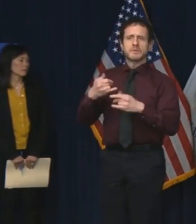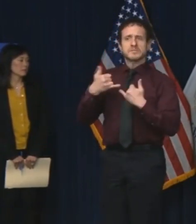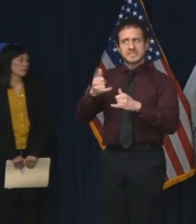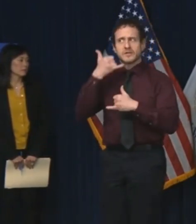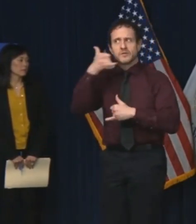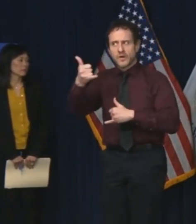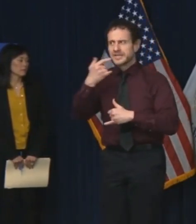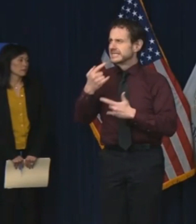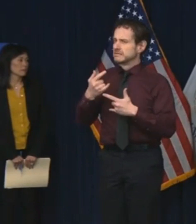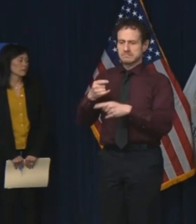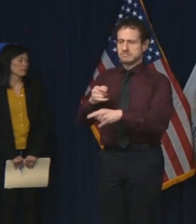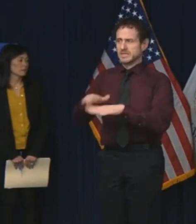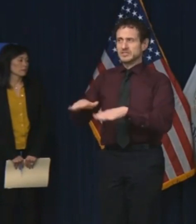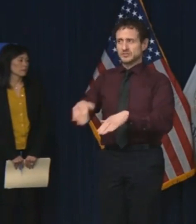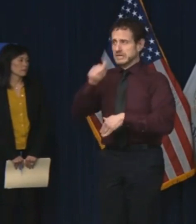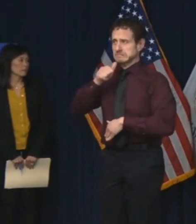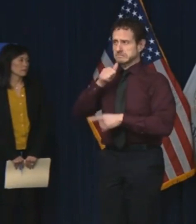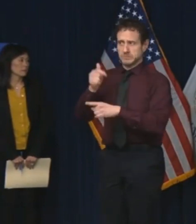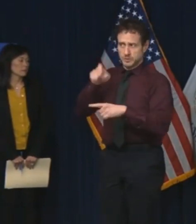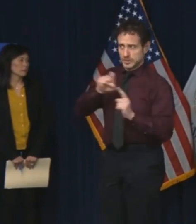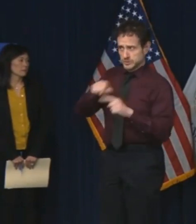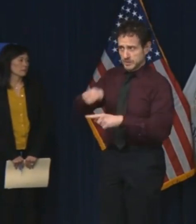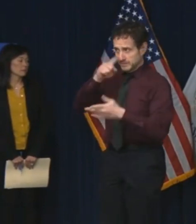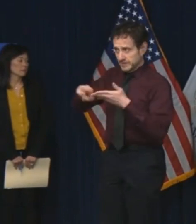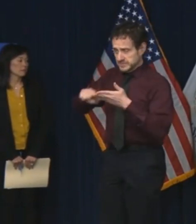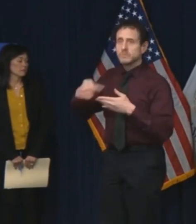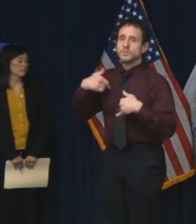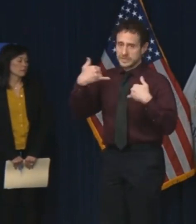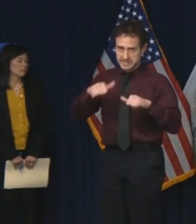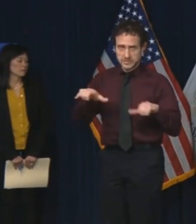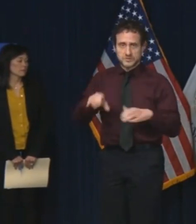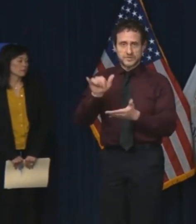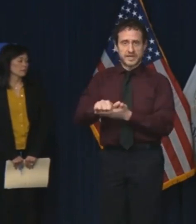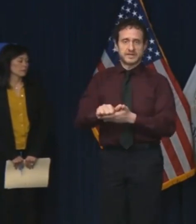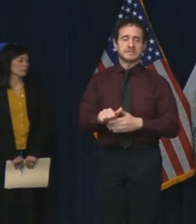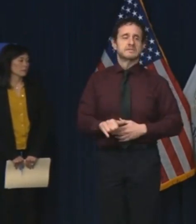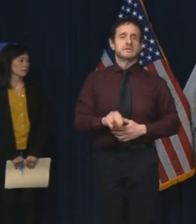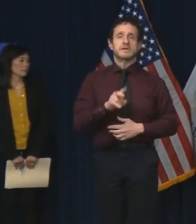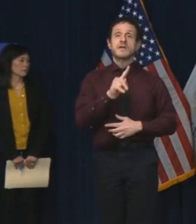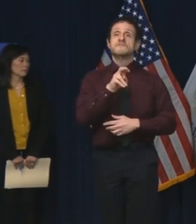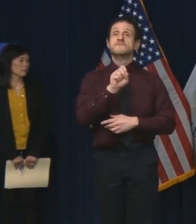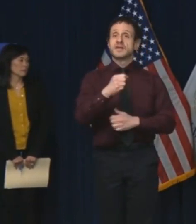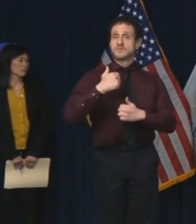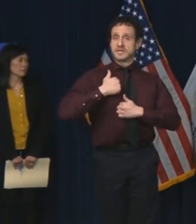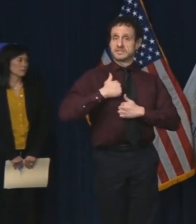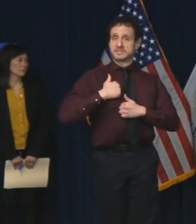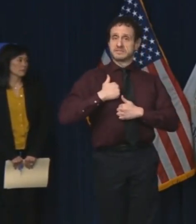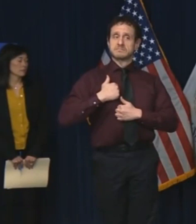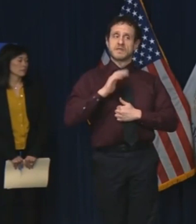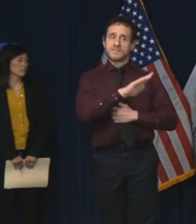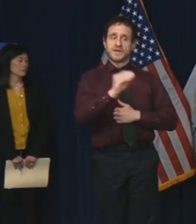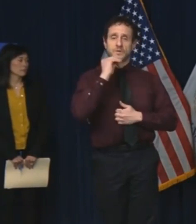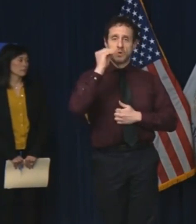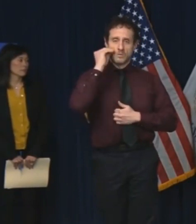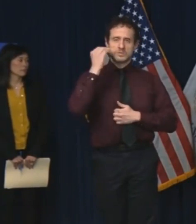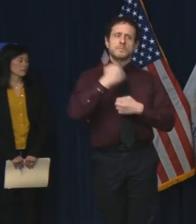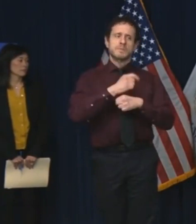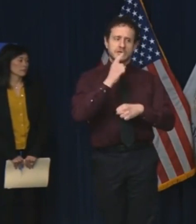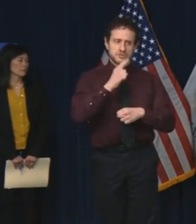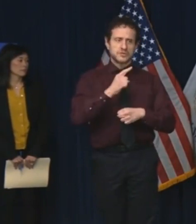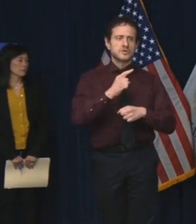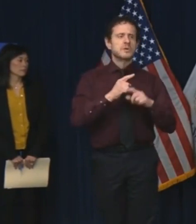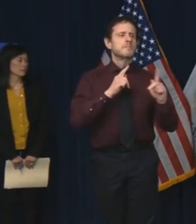And for Veterans Affairs, our teams at our veterans homes are ensuring that our state's military